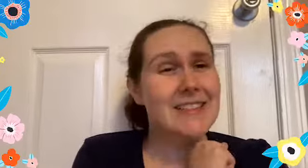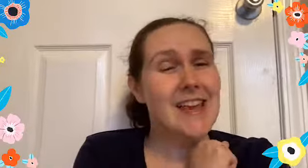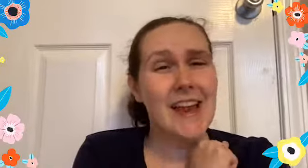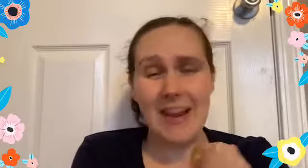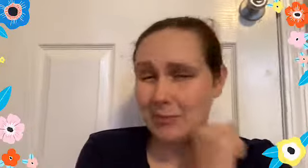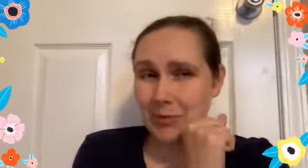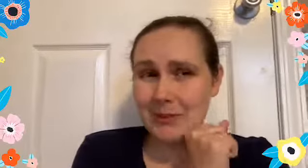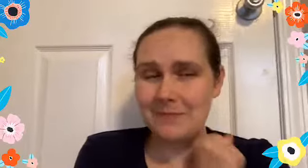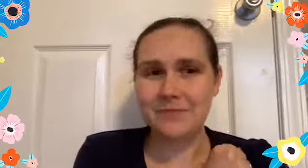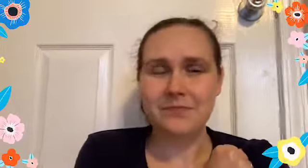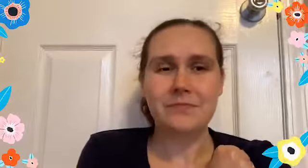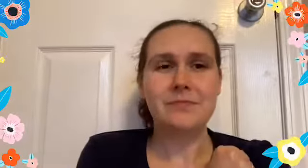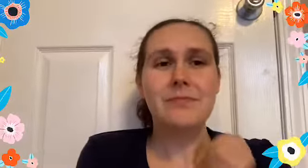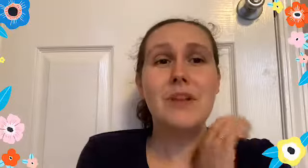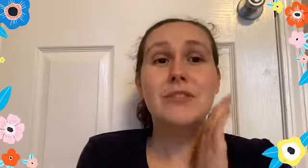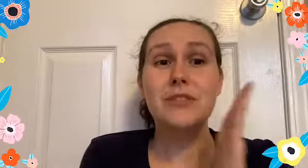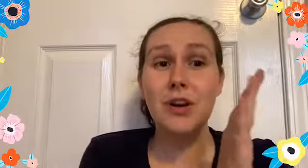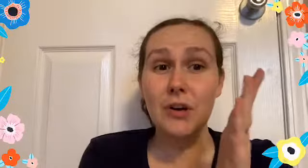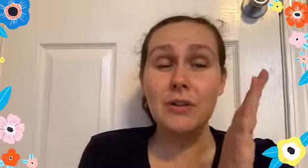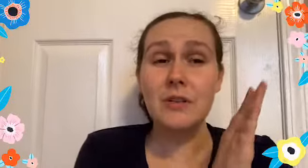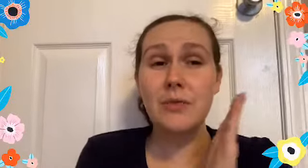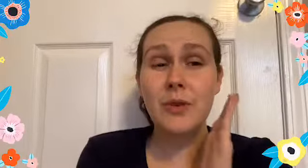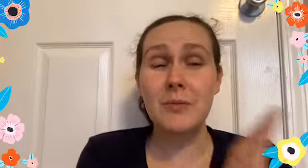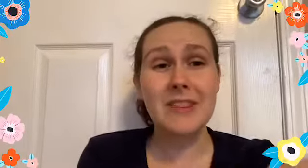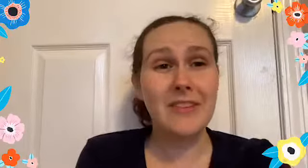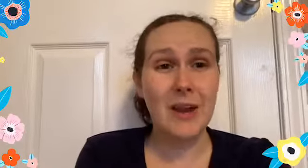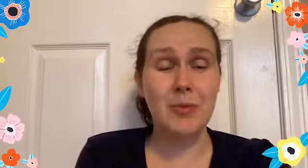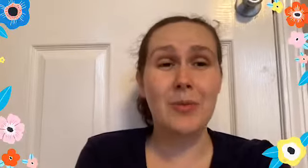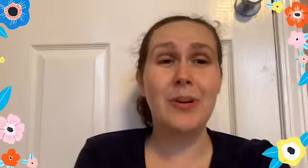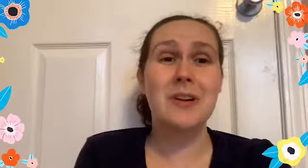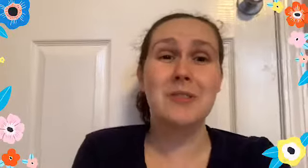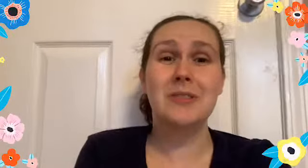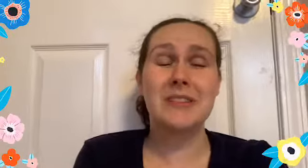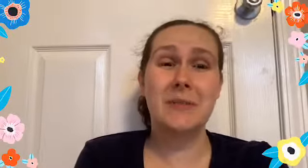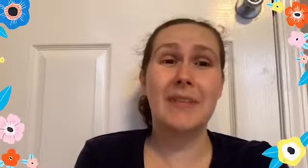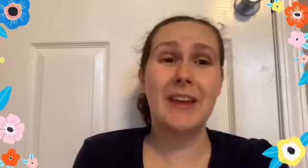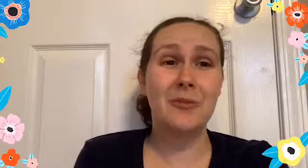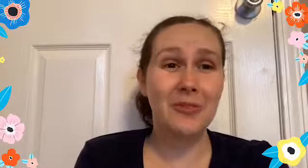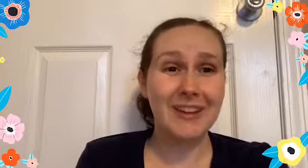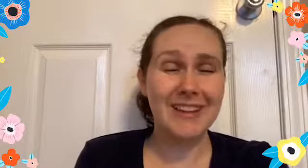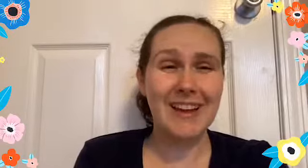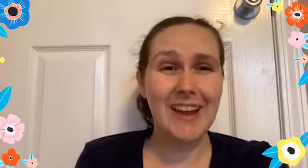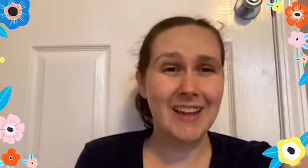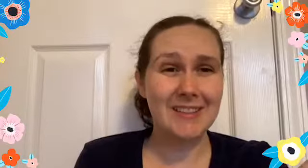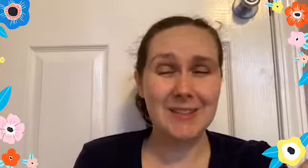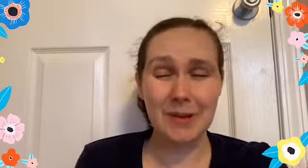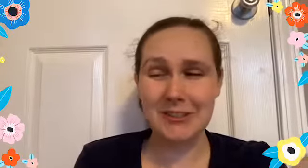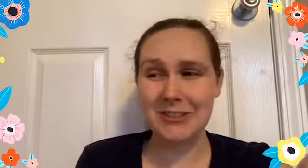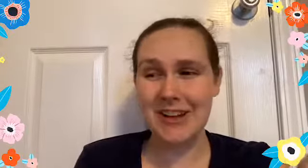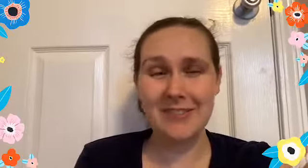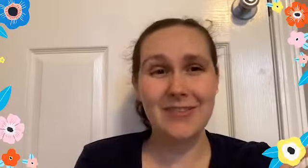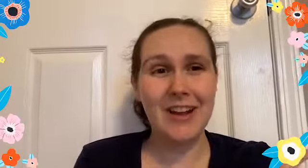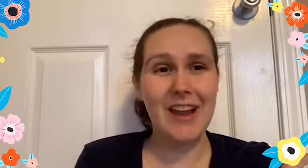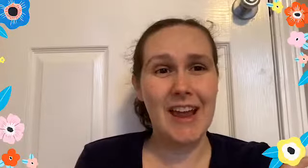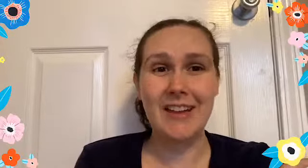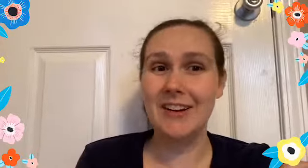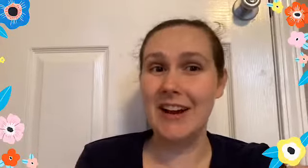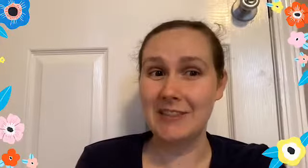April. So for the month of April we're going to be doing something really special and fun here at